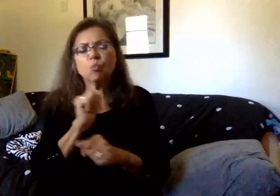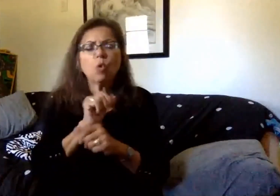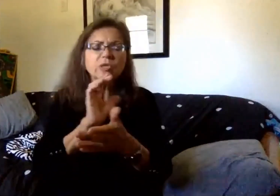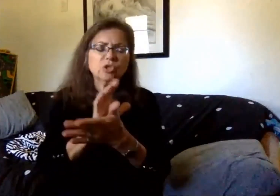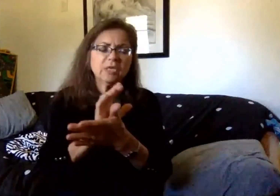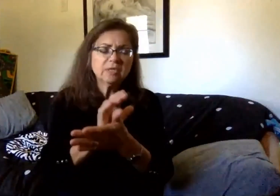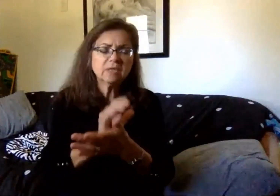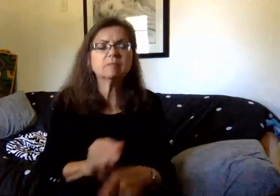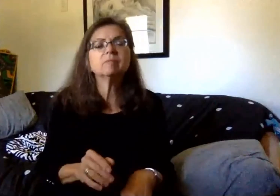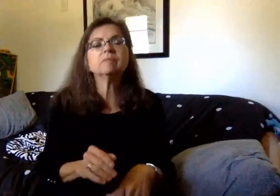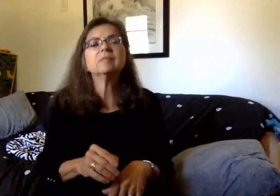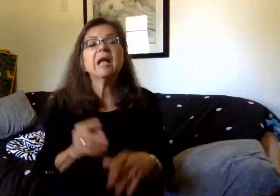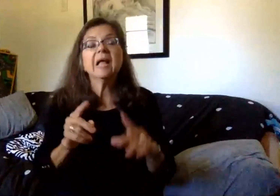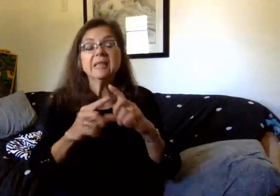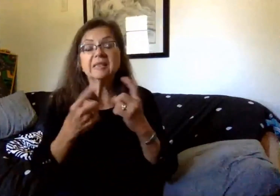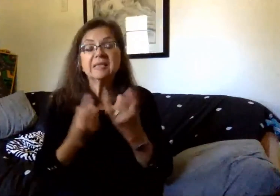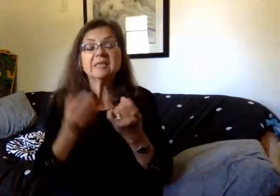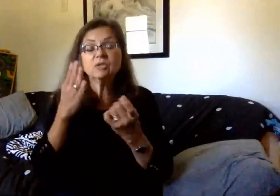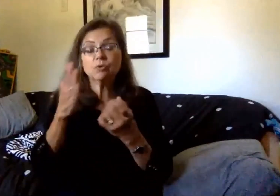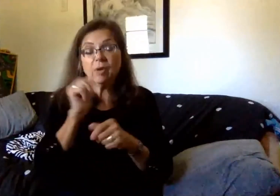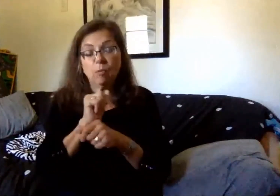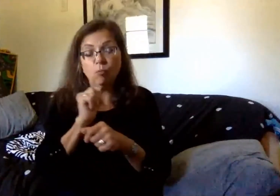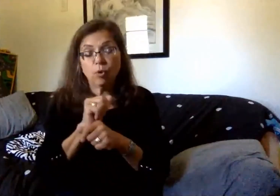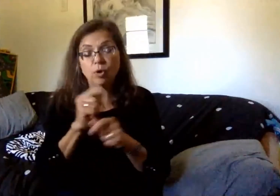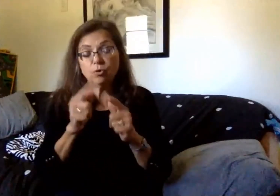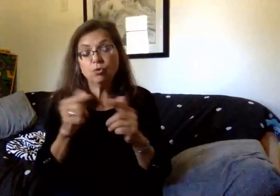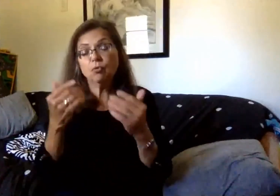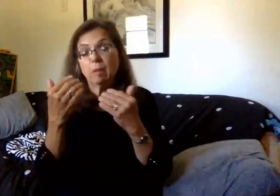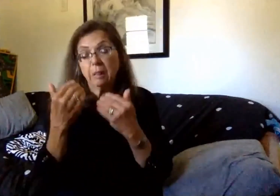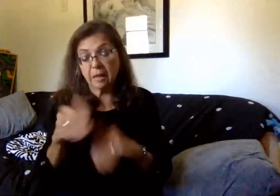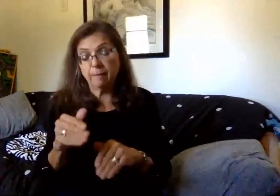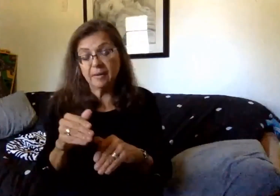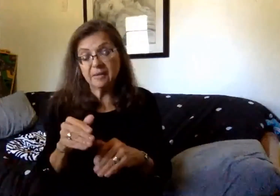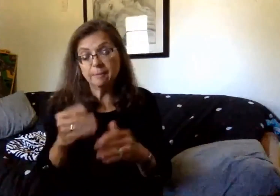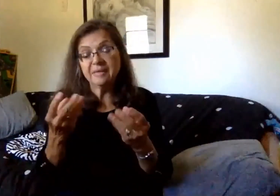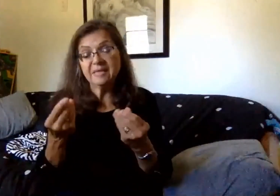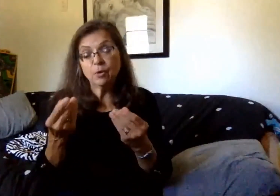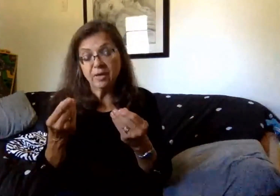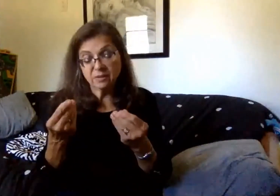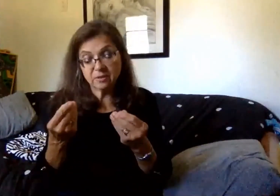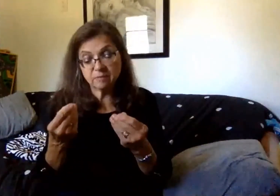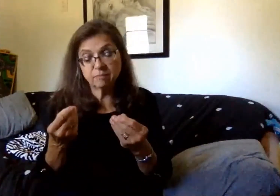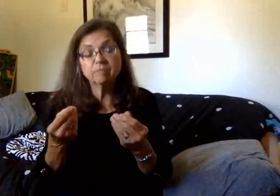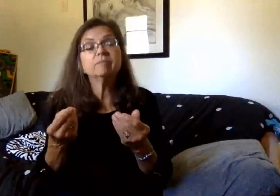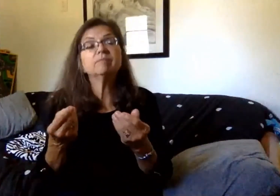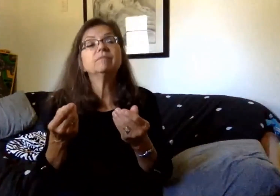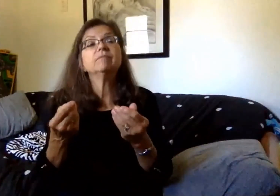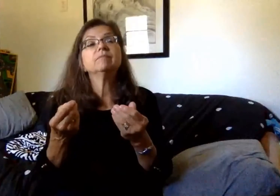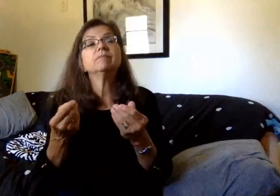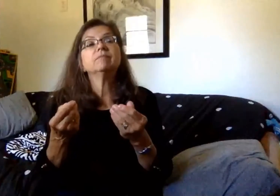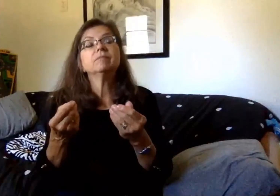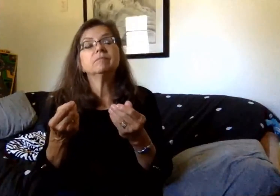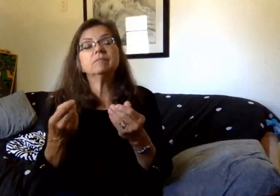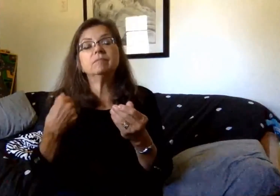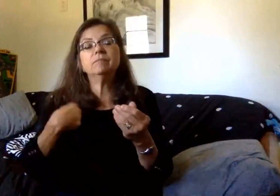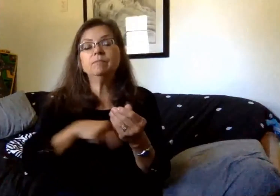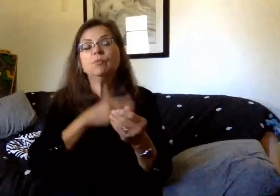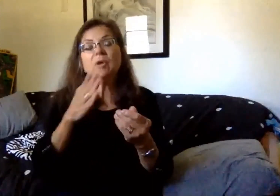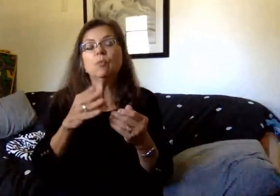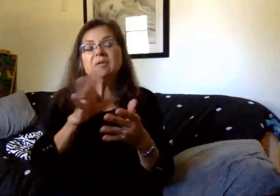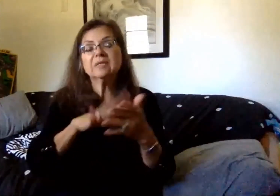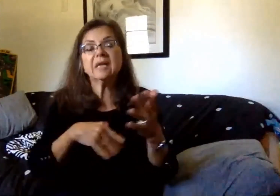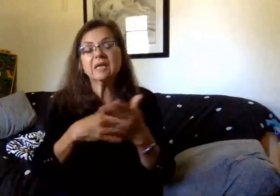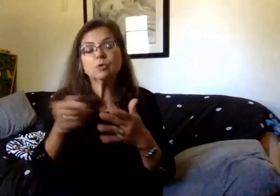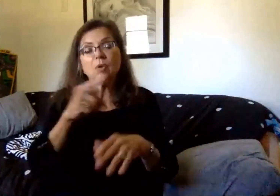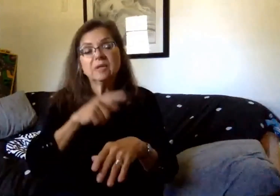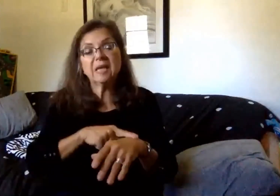The district will make every effort to limit the amount of tangible materials as much as possible. And we'll schedule times through the